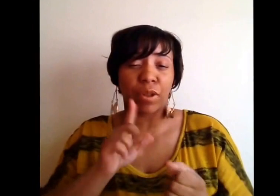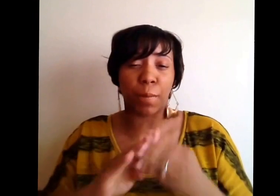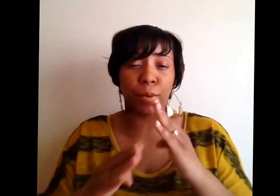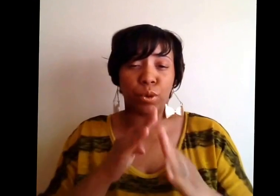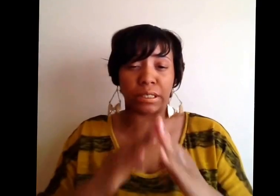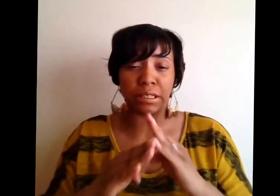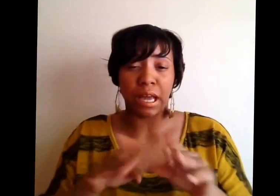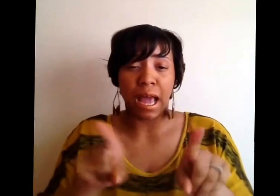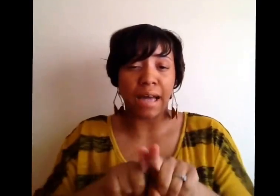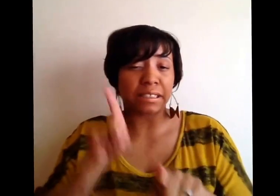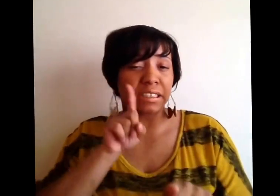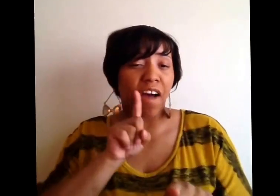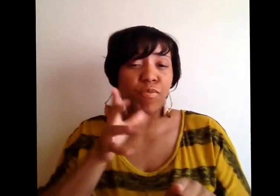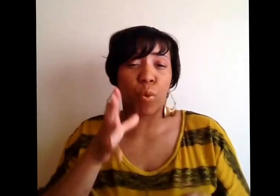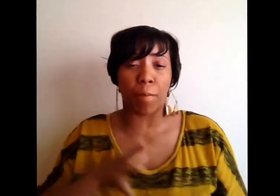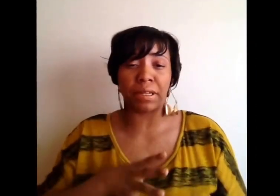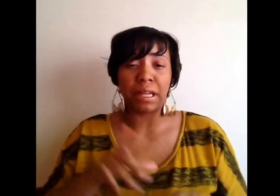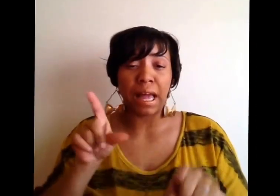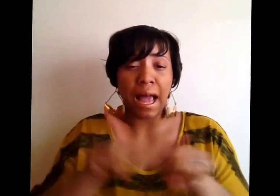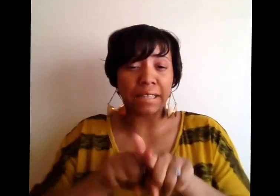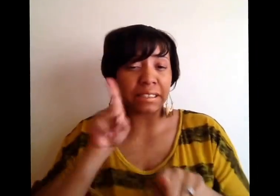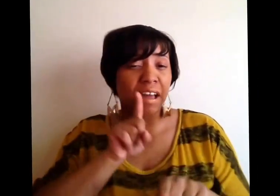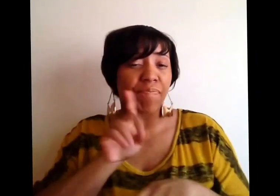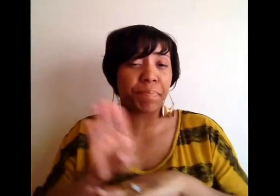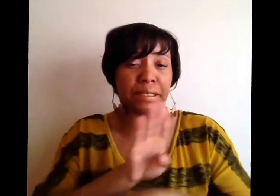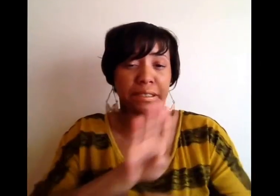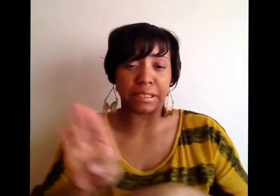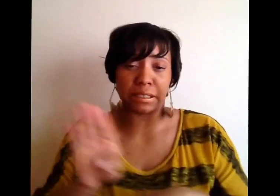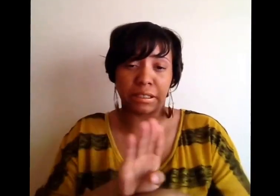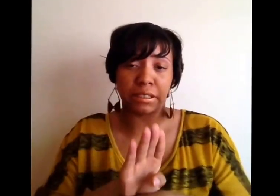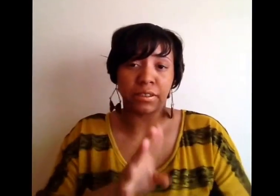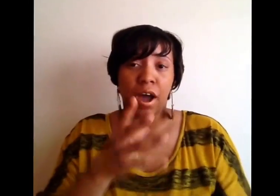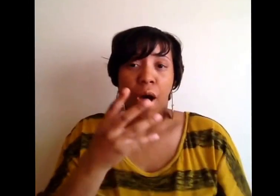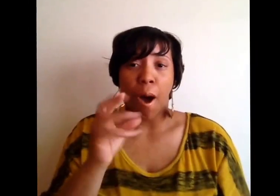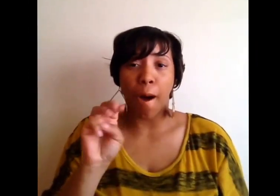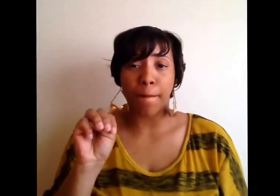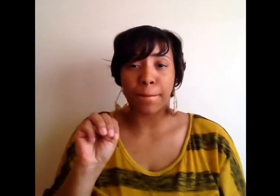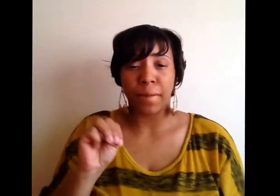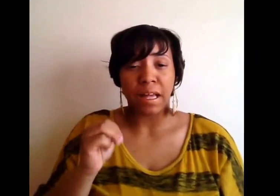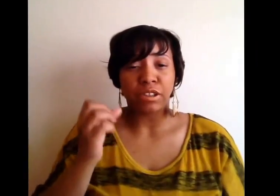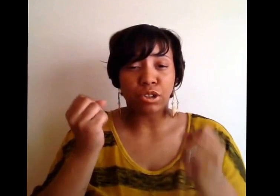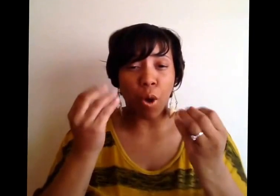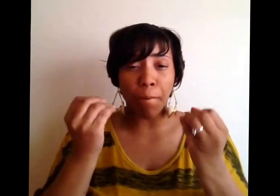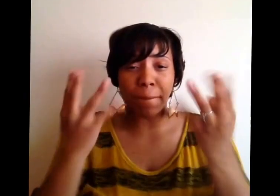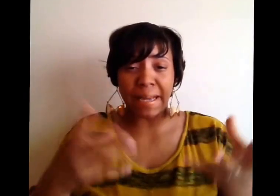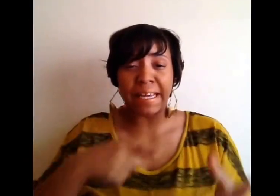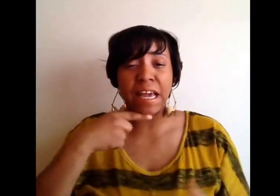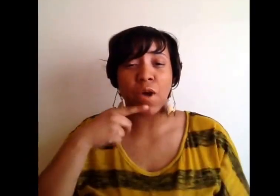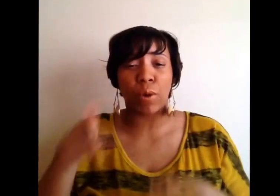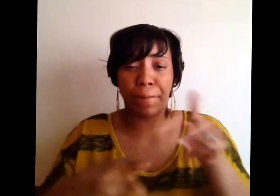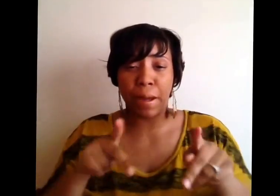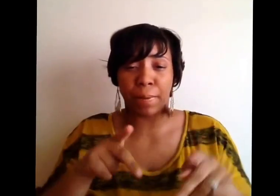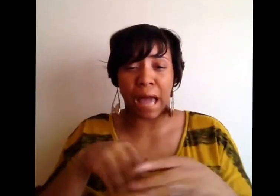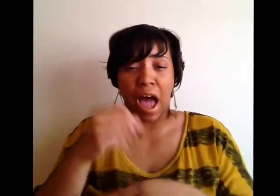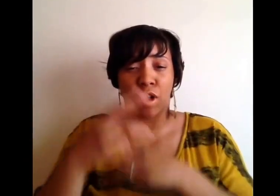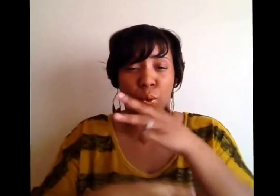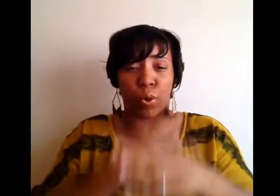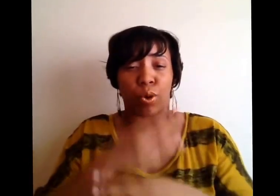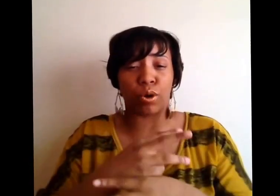community as a deaf woman, as a deaf business. So many hearing people out of the world.